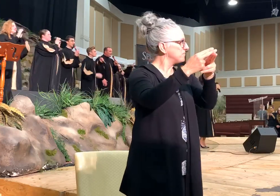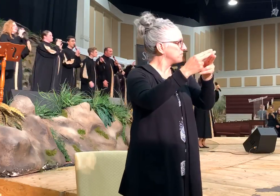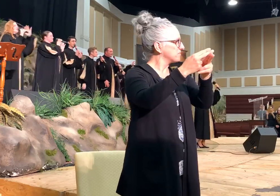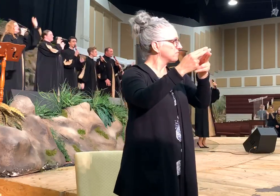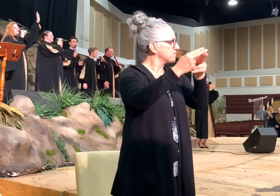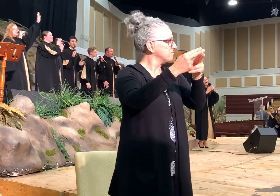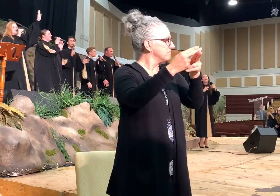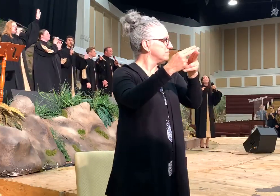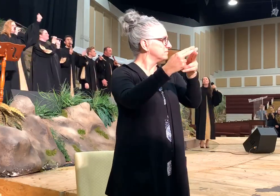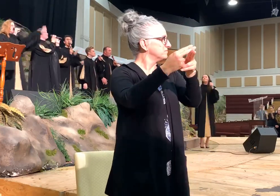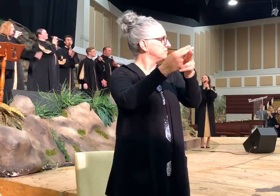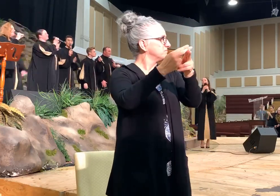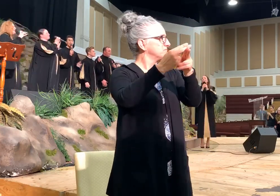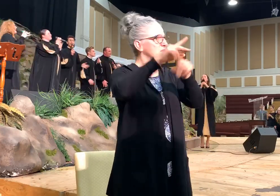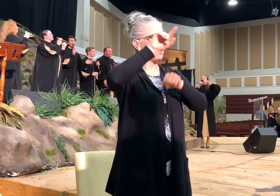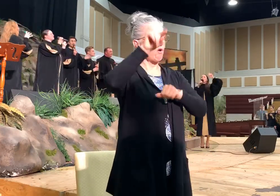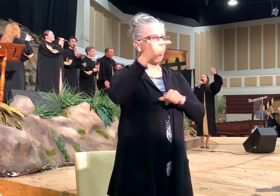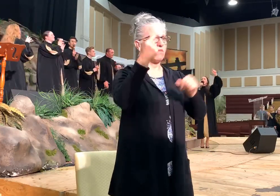Hallelujah!